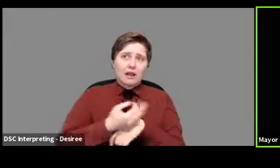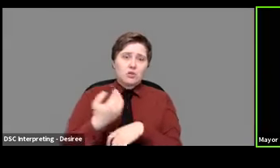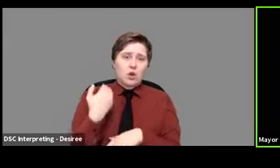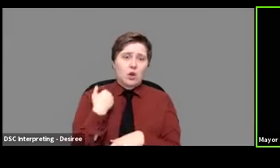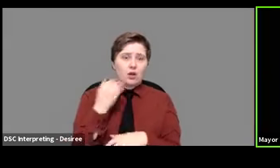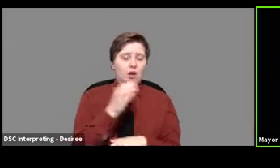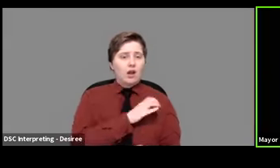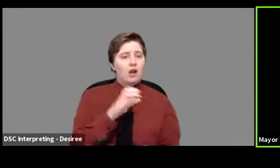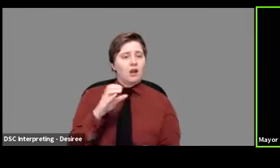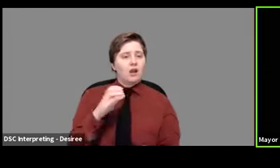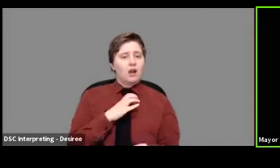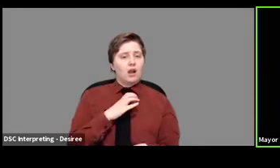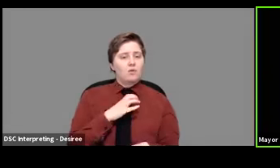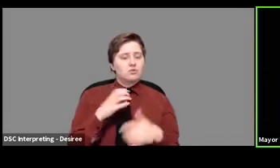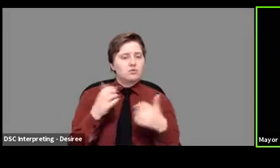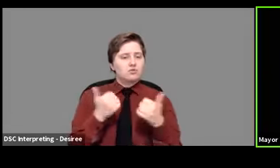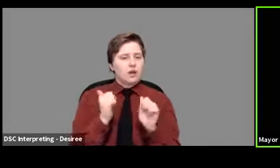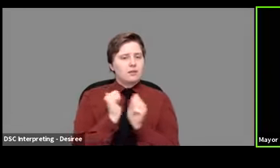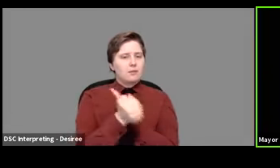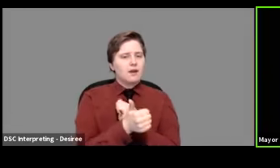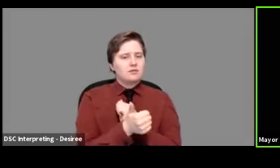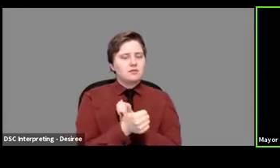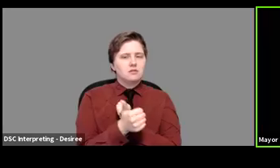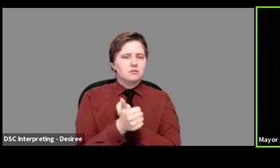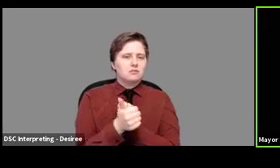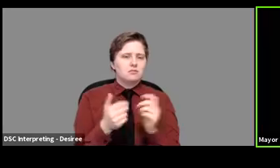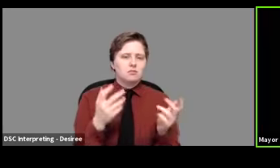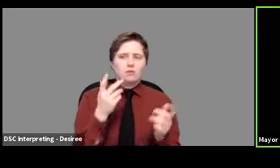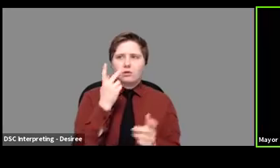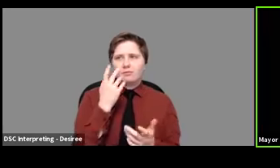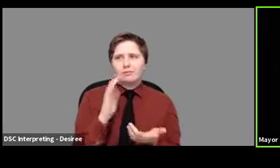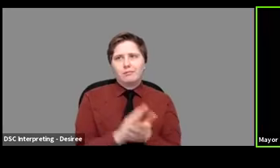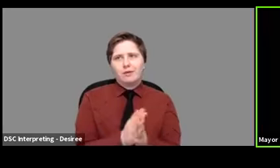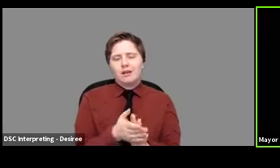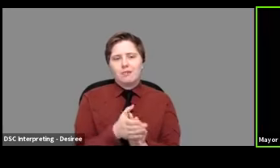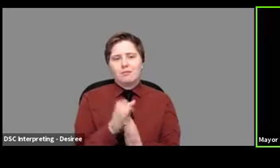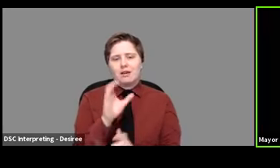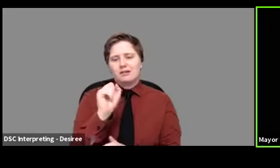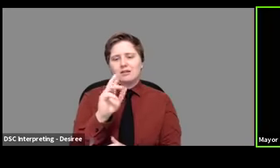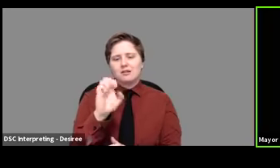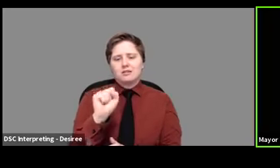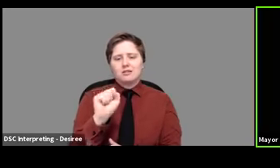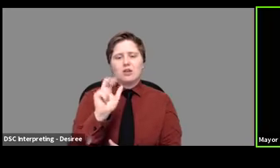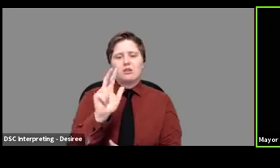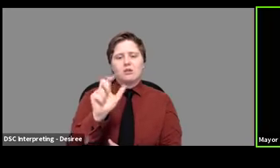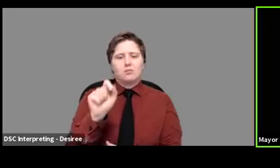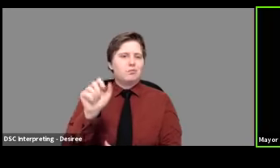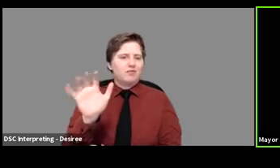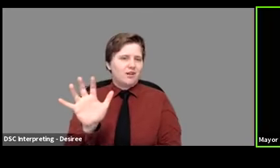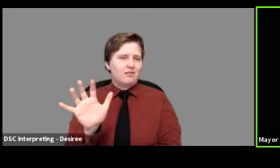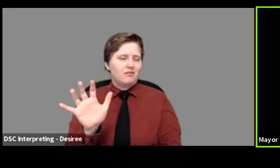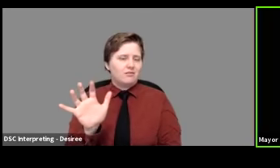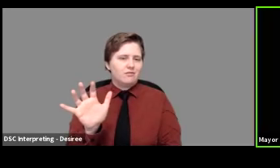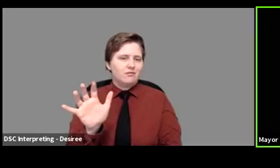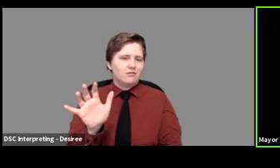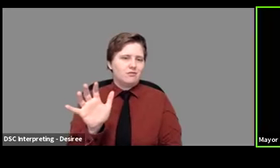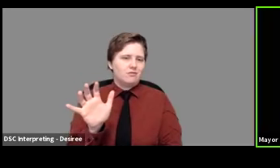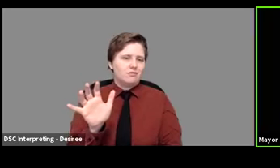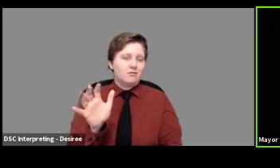days ago when Congress was passing the, what turned out to be cares 3.5, you know, we had